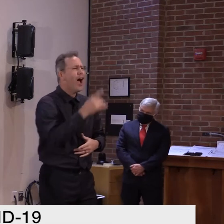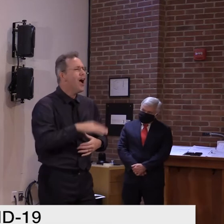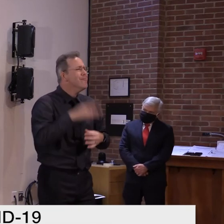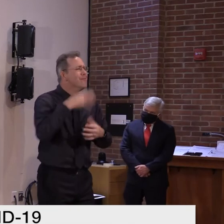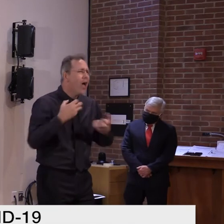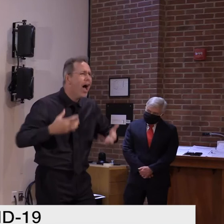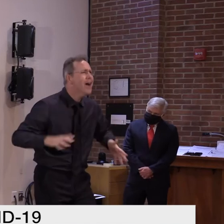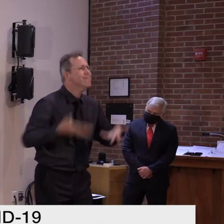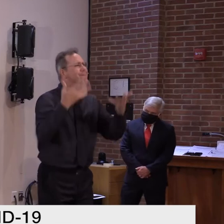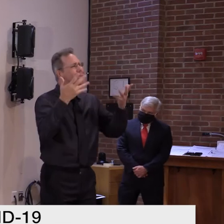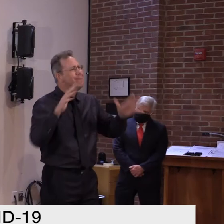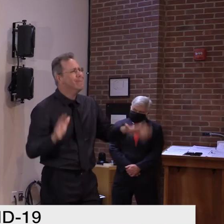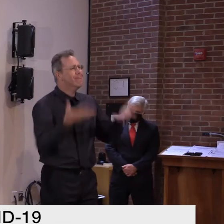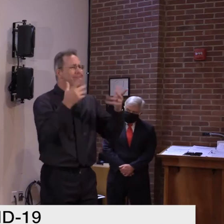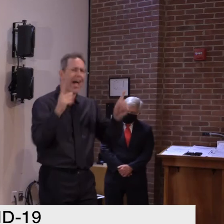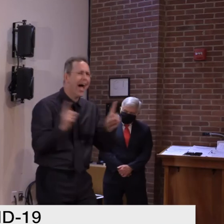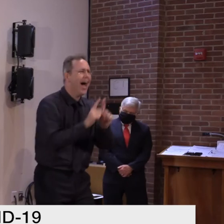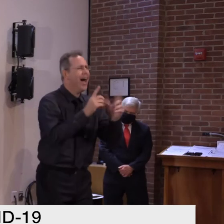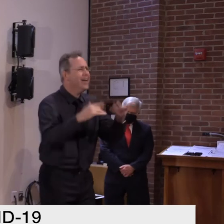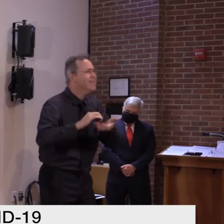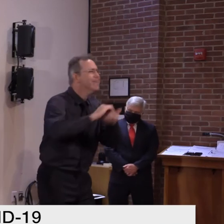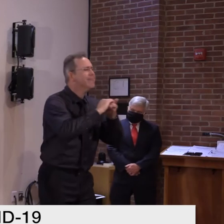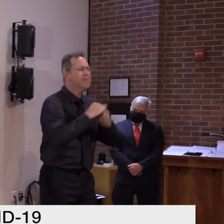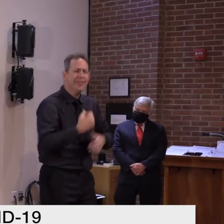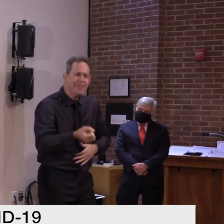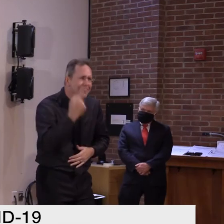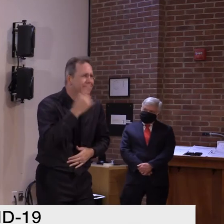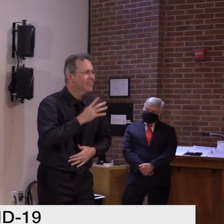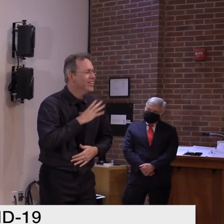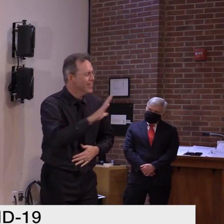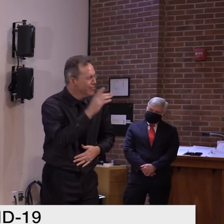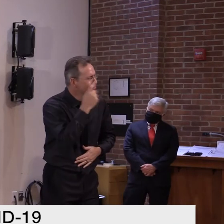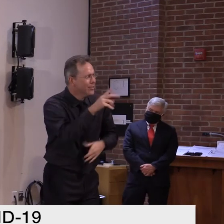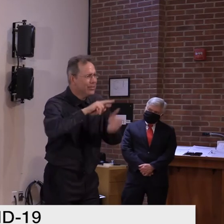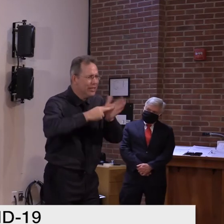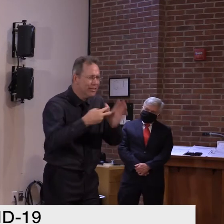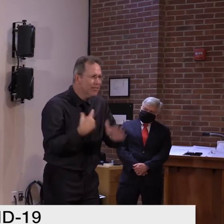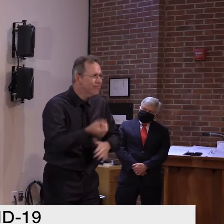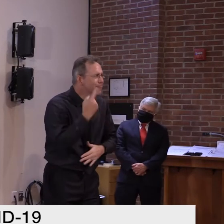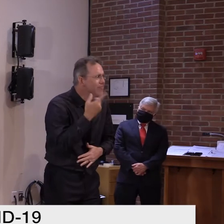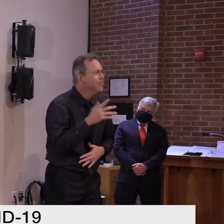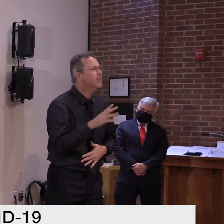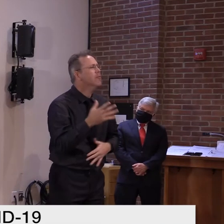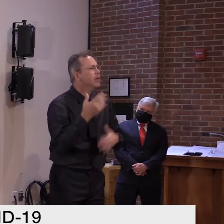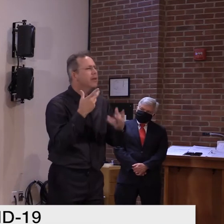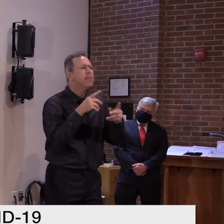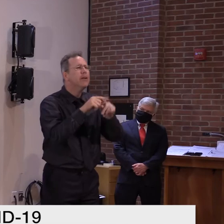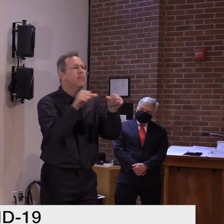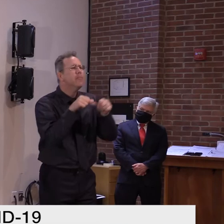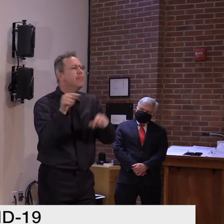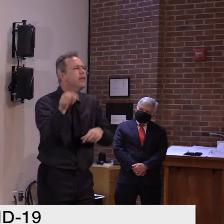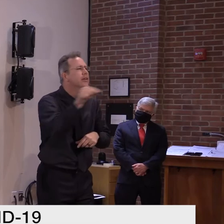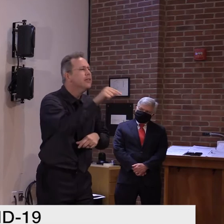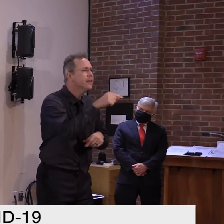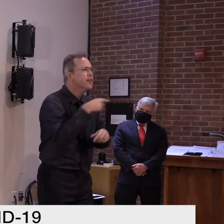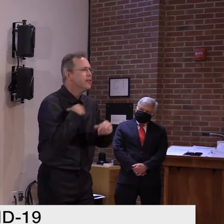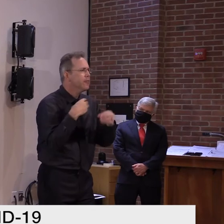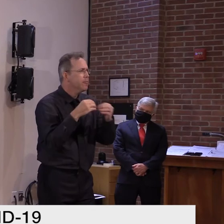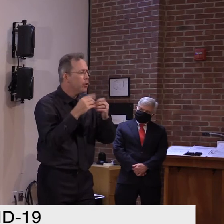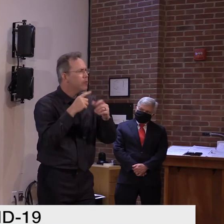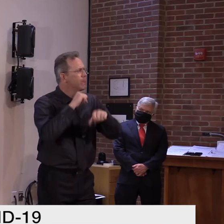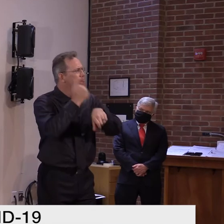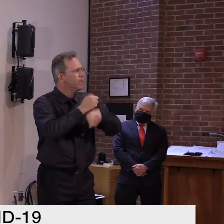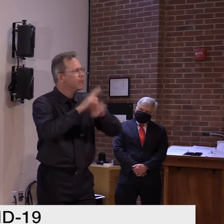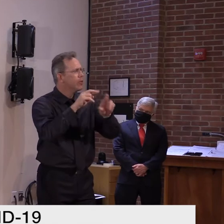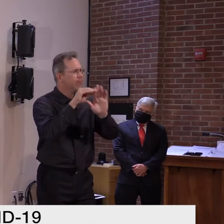are more structured, and we've talked about those through the last several questions, but the small gatherings of people tend